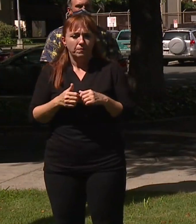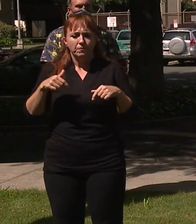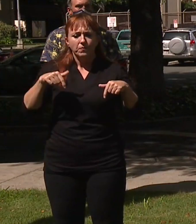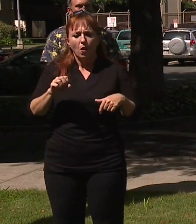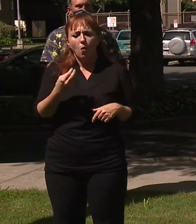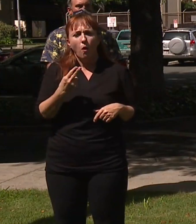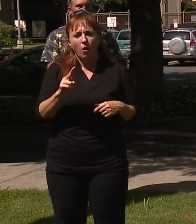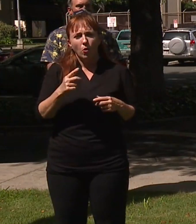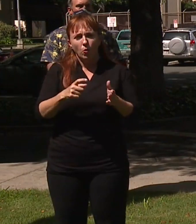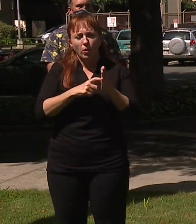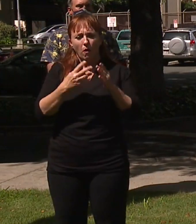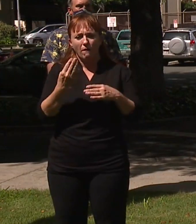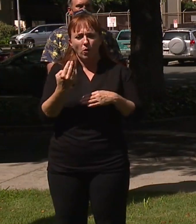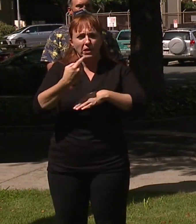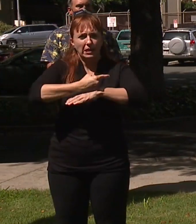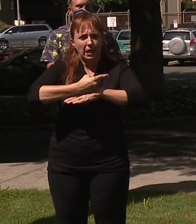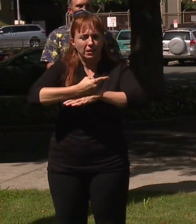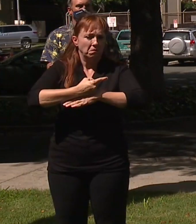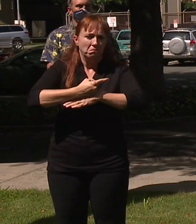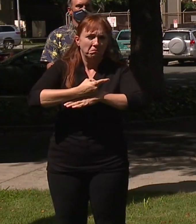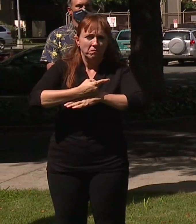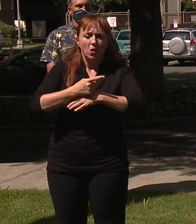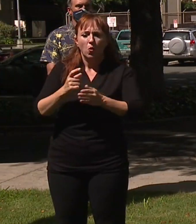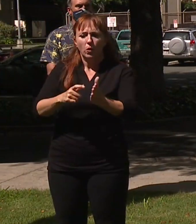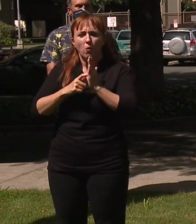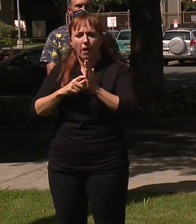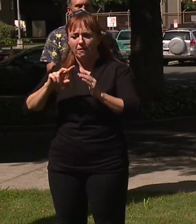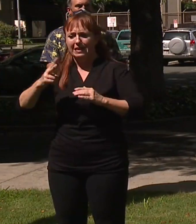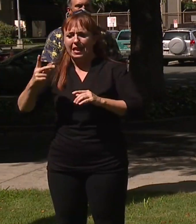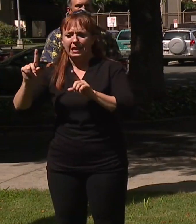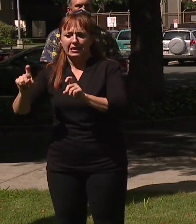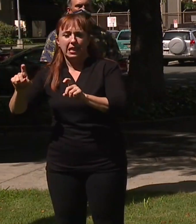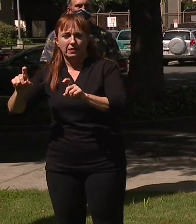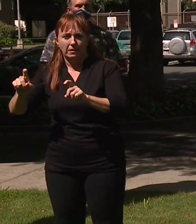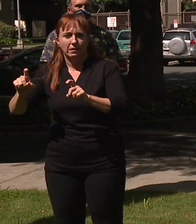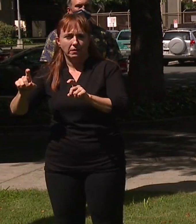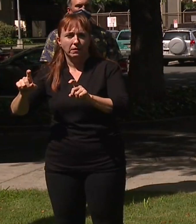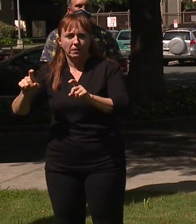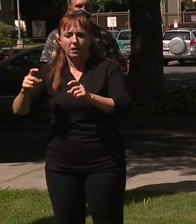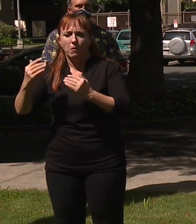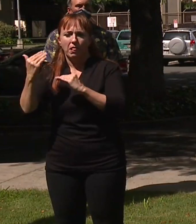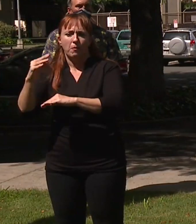a quarantine for four days in my mind. We'd just be requiring a second test in four days.